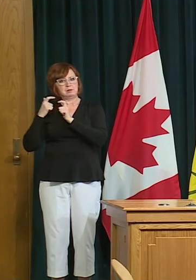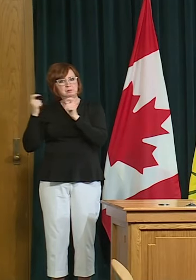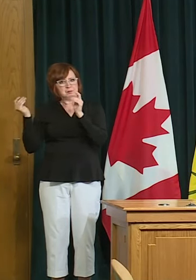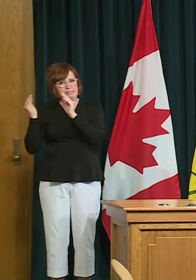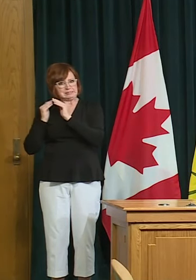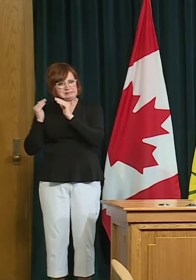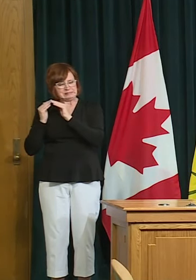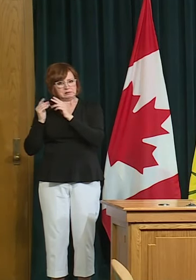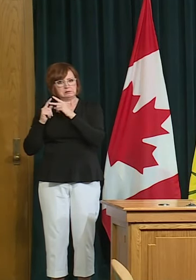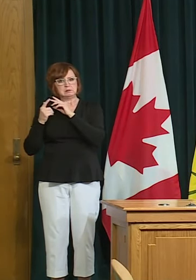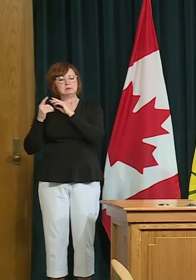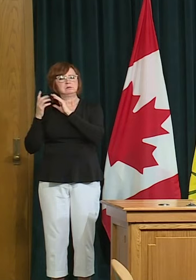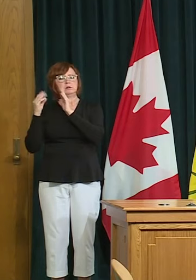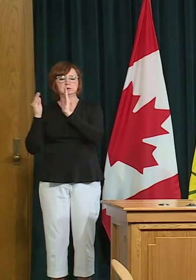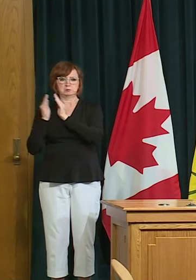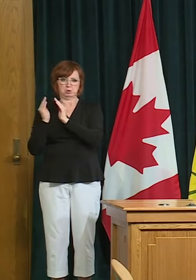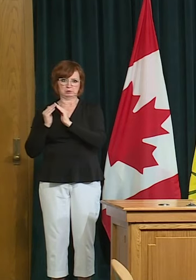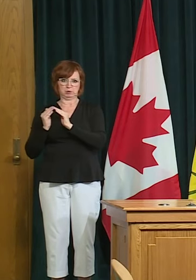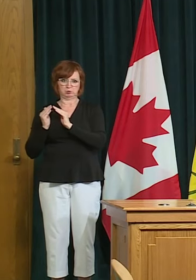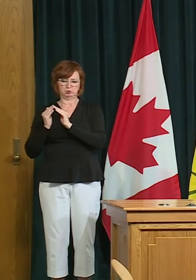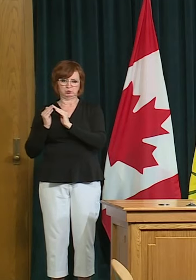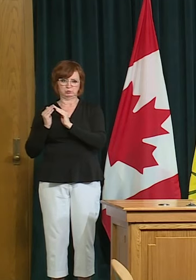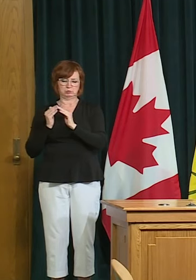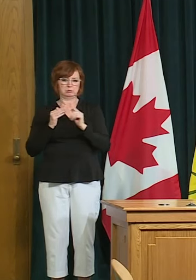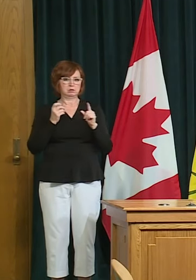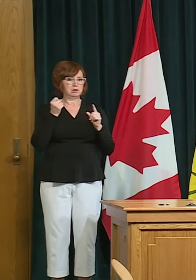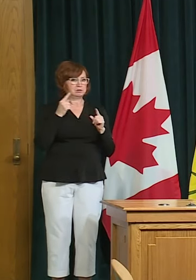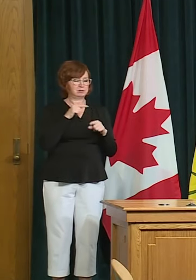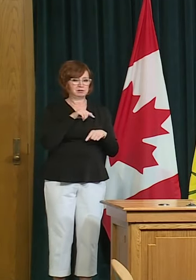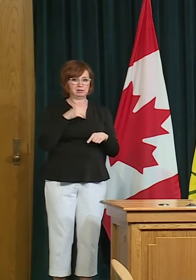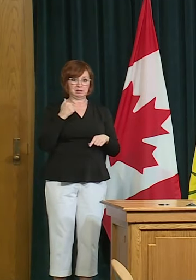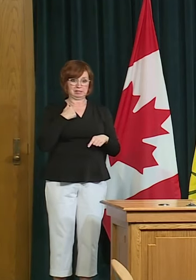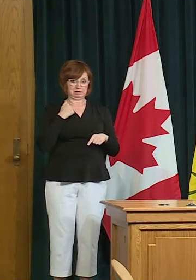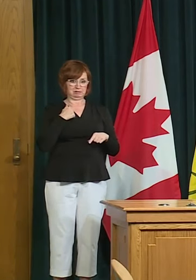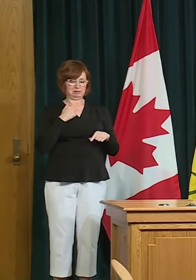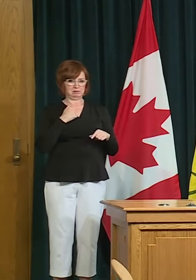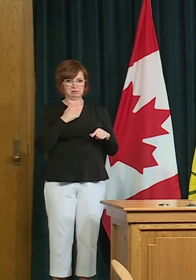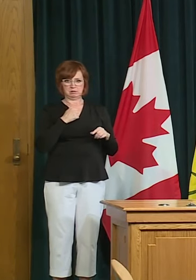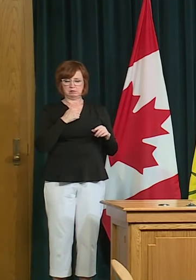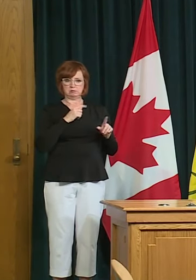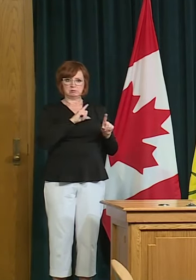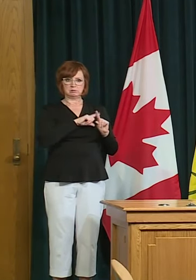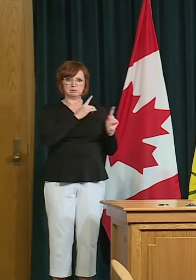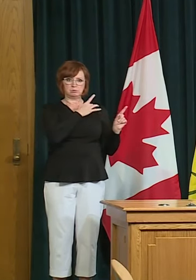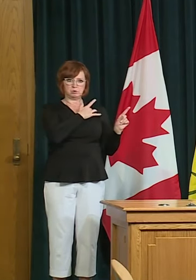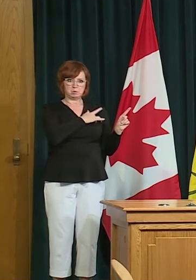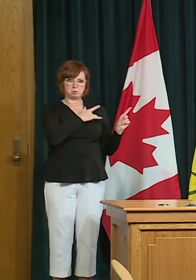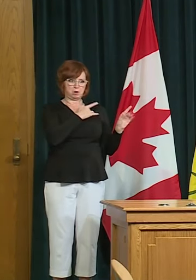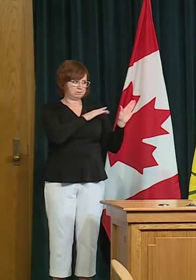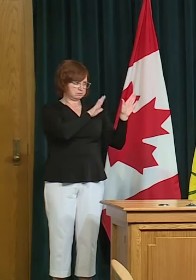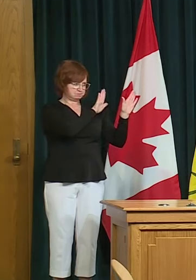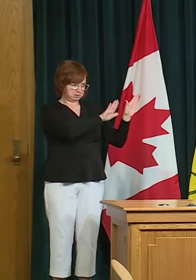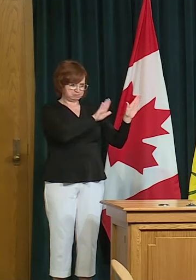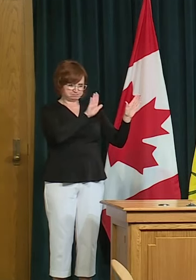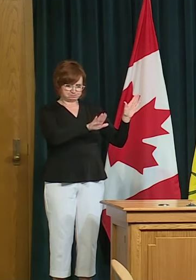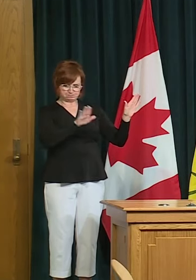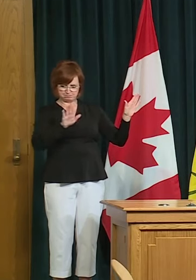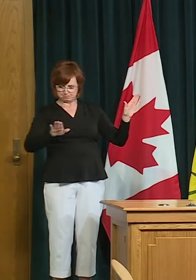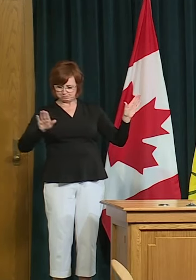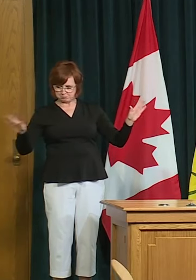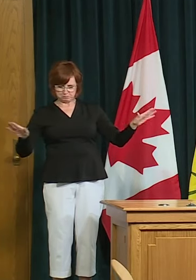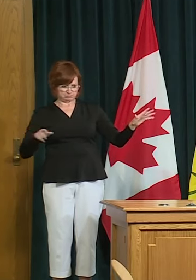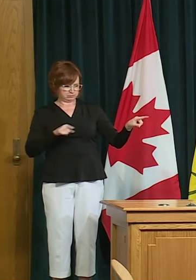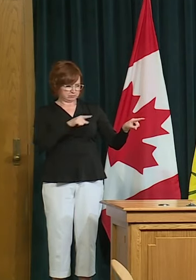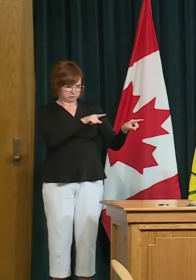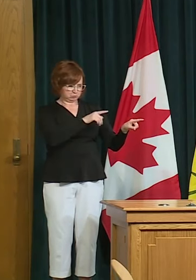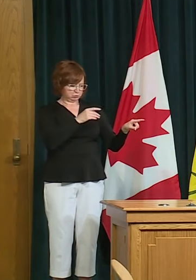um in canada we obviously each province is looking at what pace they want to follow based on their contacts so based